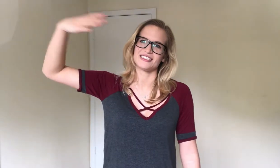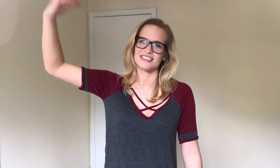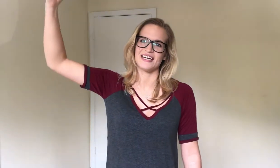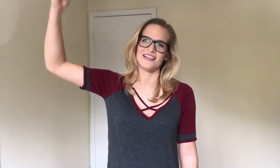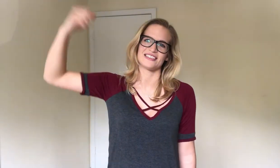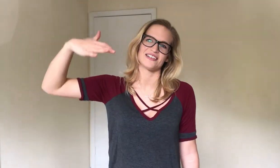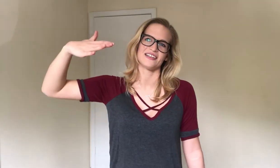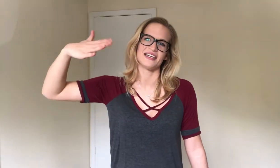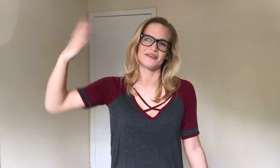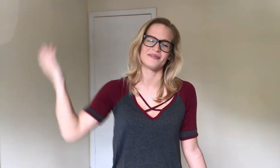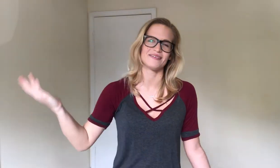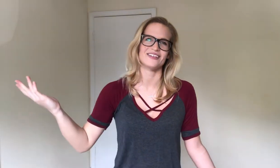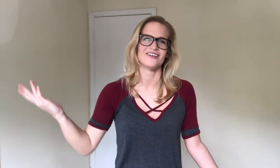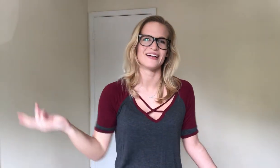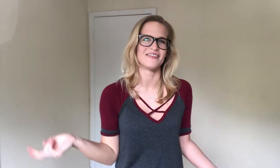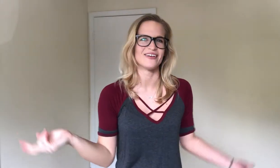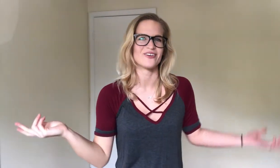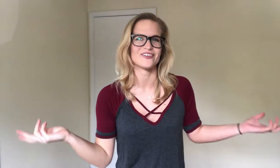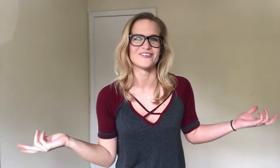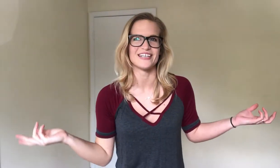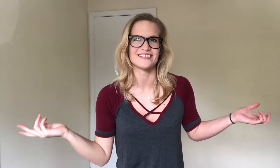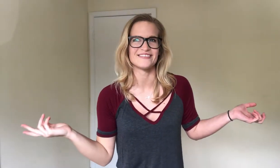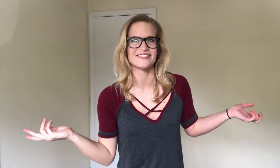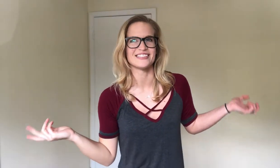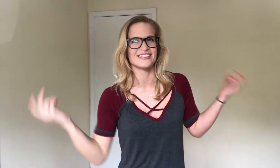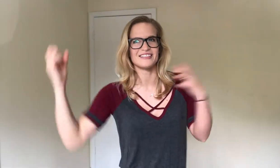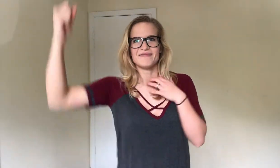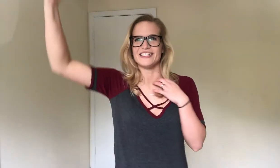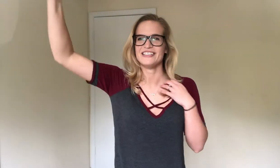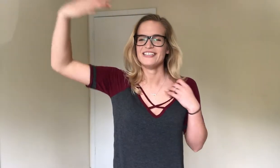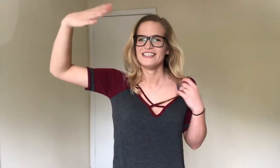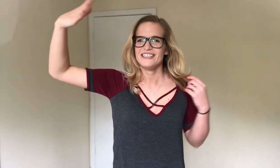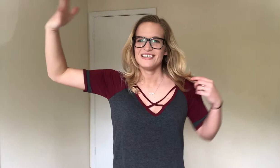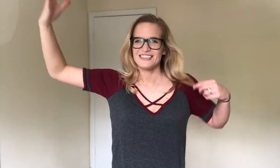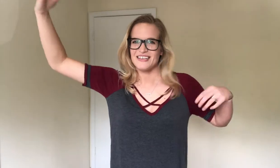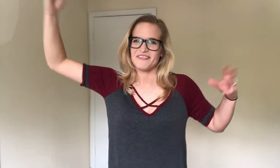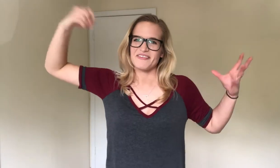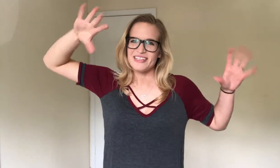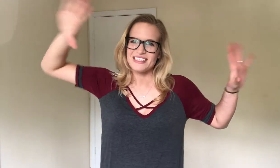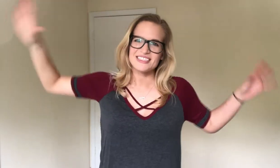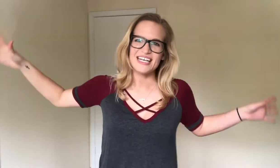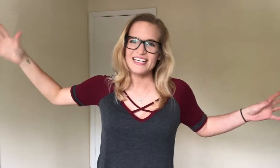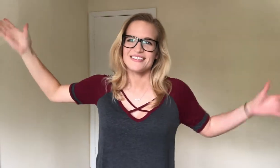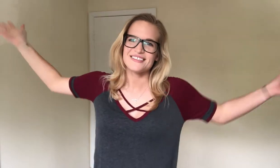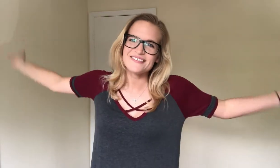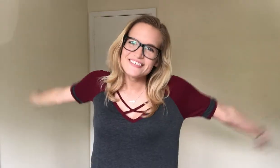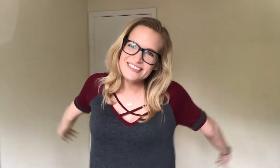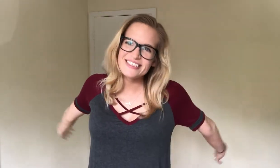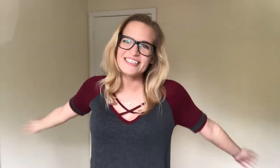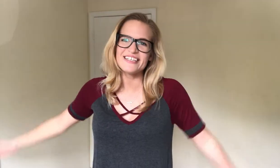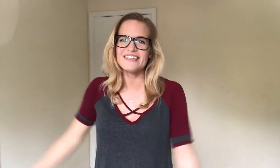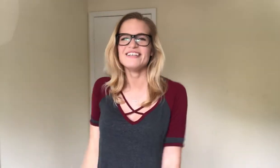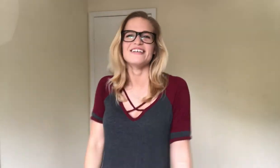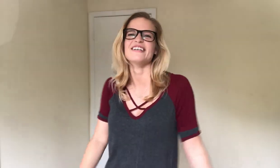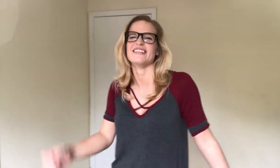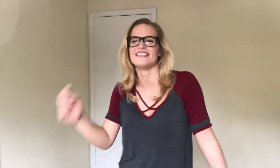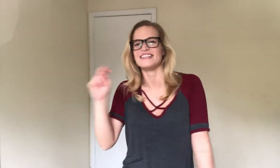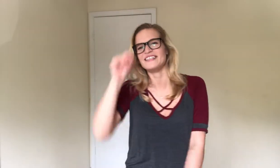This is kind of like sunlight. Even though I mean northern lights aren't really sun. But. Coming from like the sky. Yeah. The